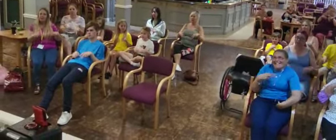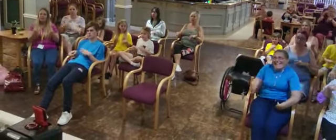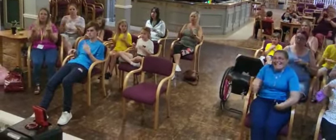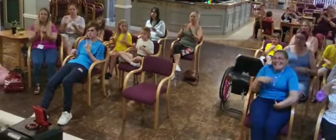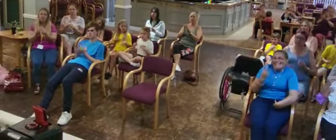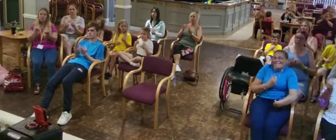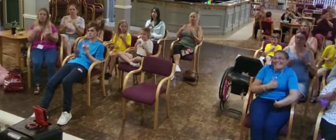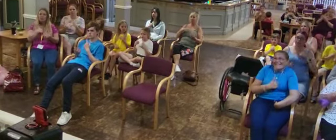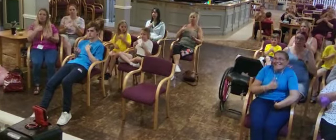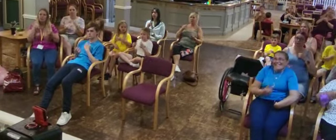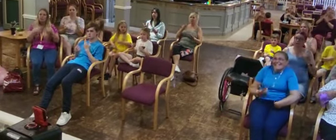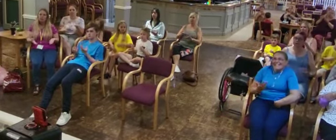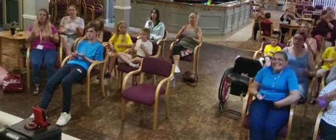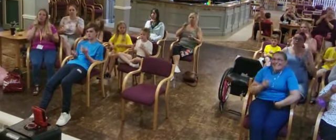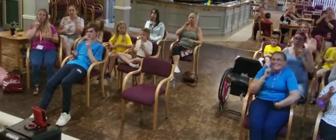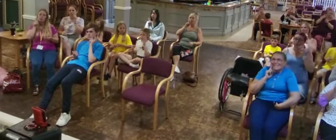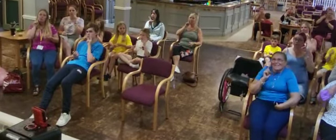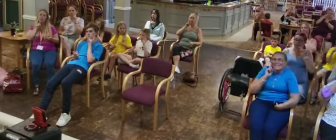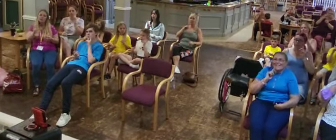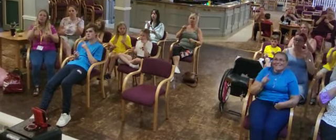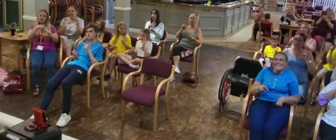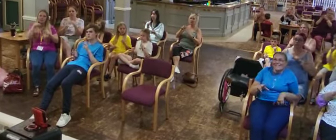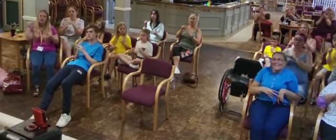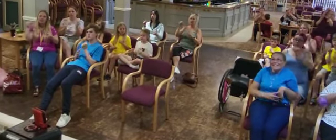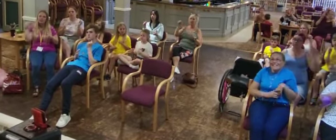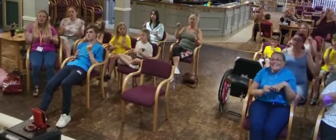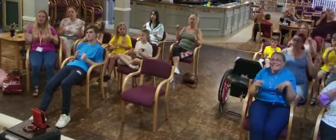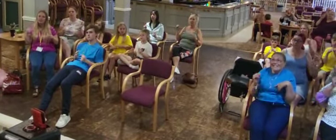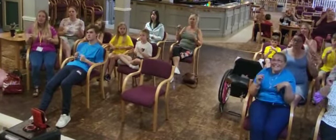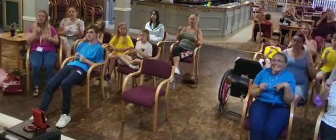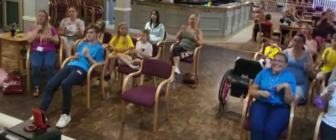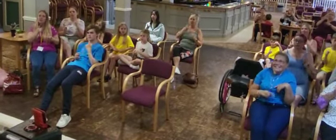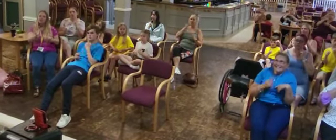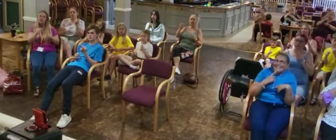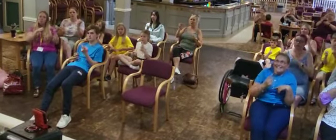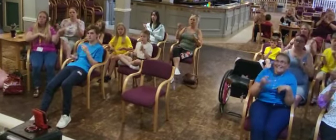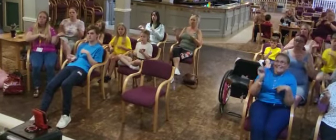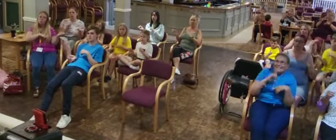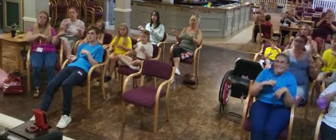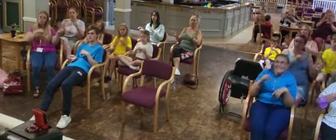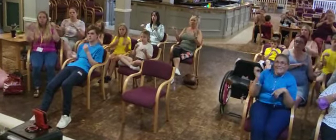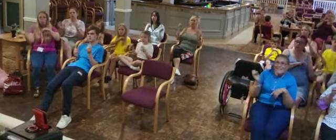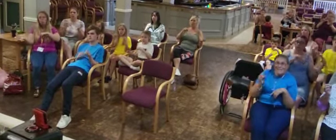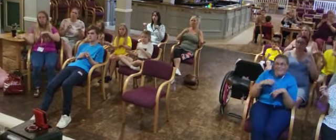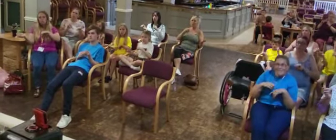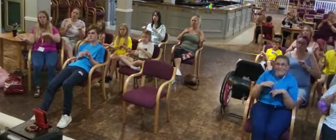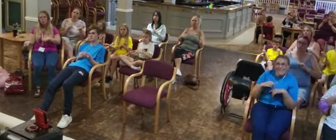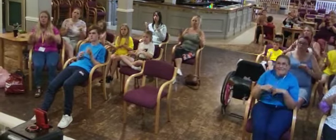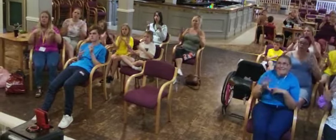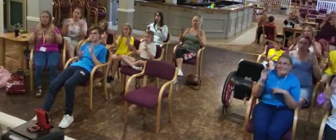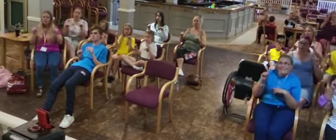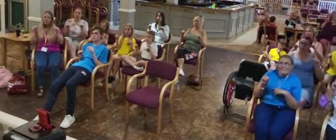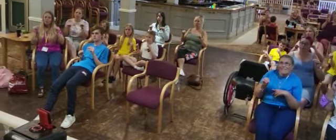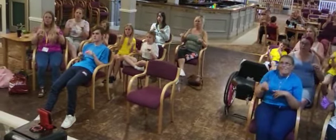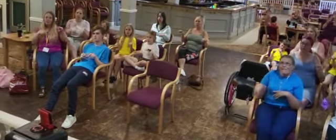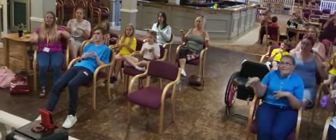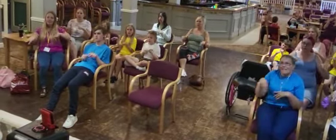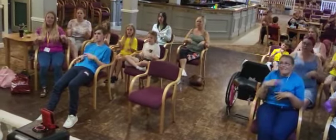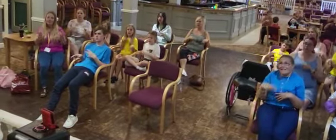dance with me This woman's my destiny She said, ooh, ooh, shut up and dance